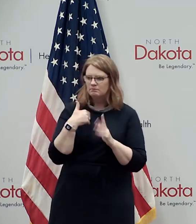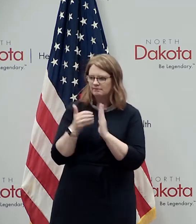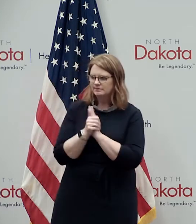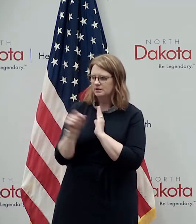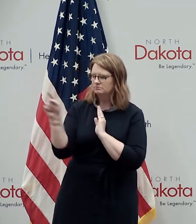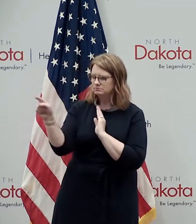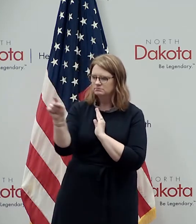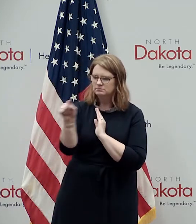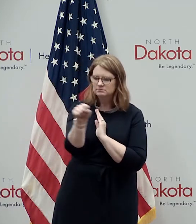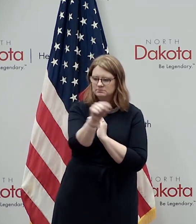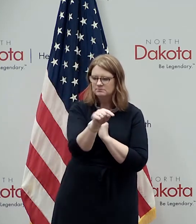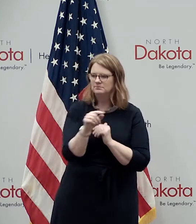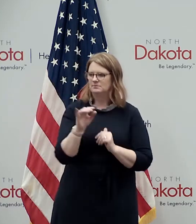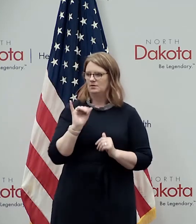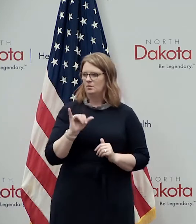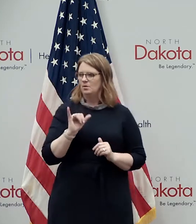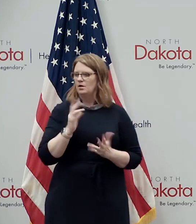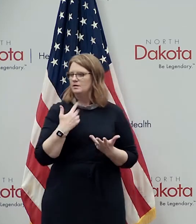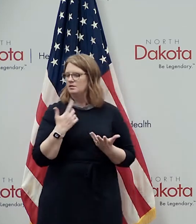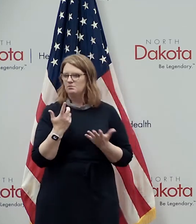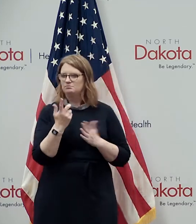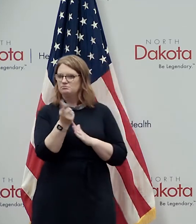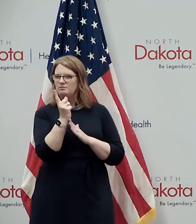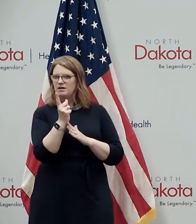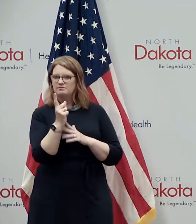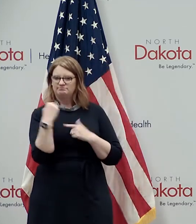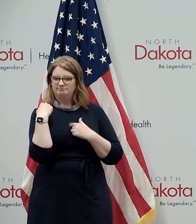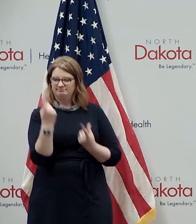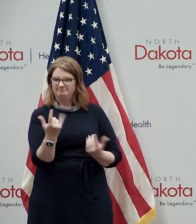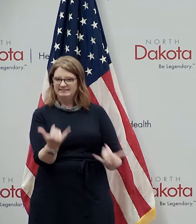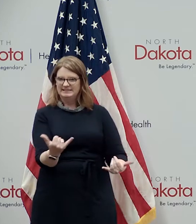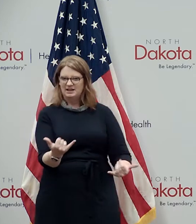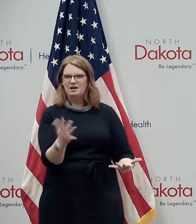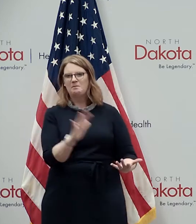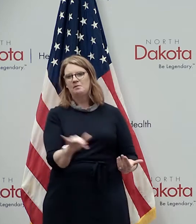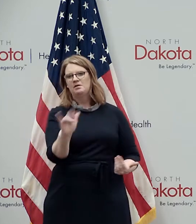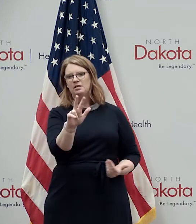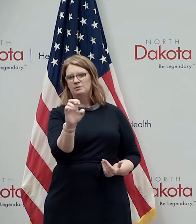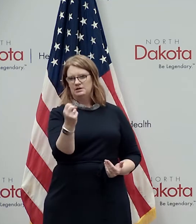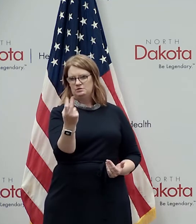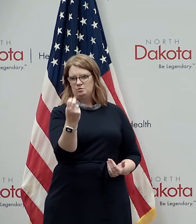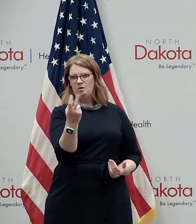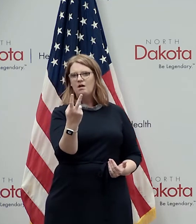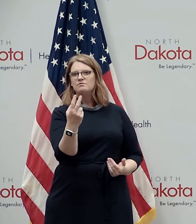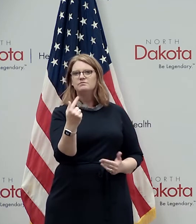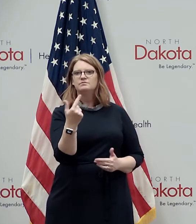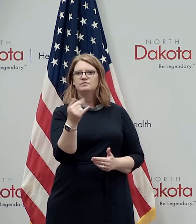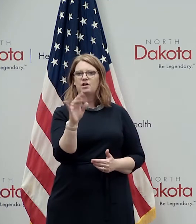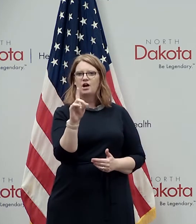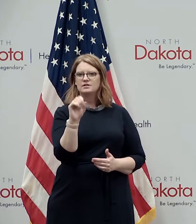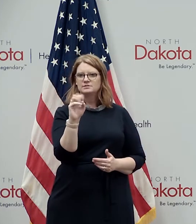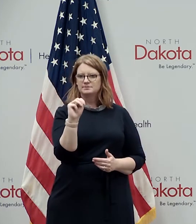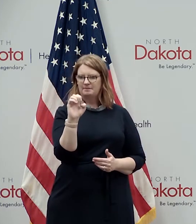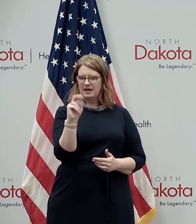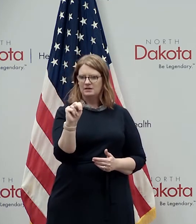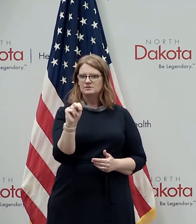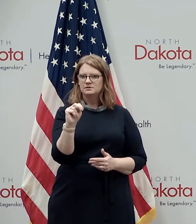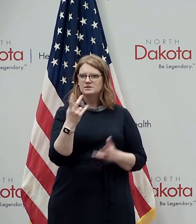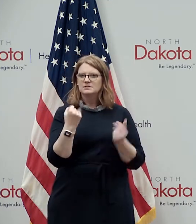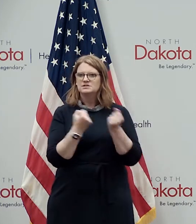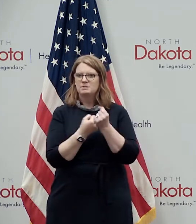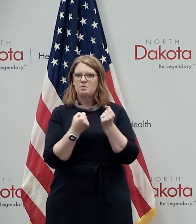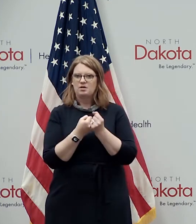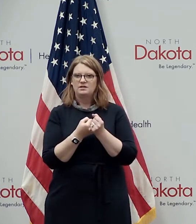on board almost from the outset to today where we have about 312 guardsmen on supporting a